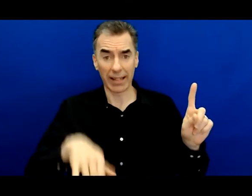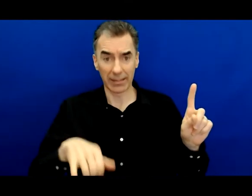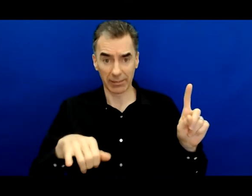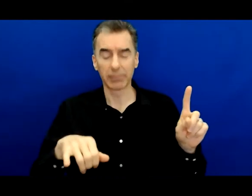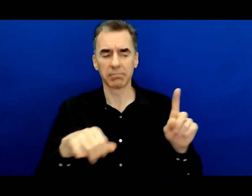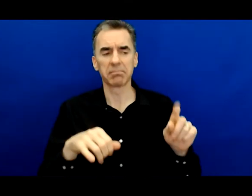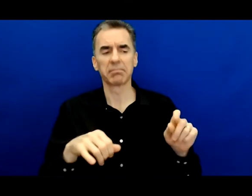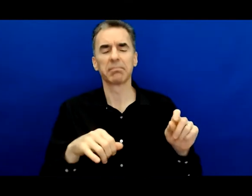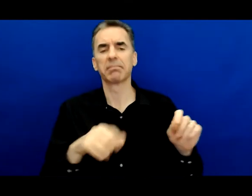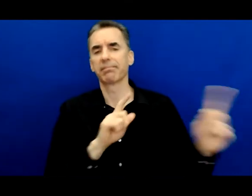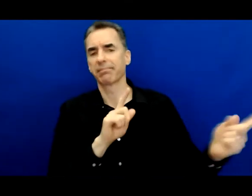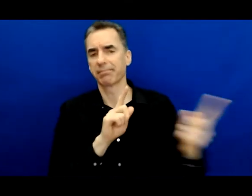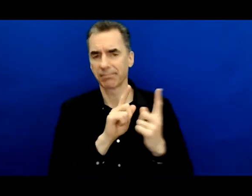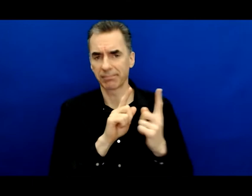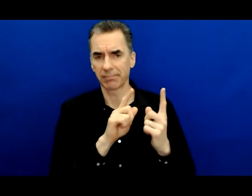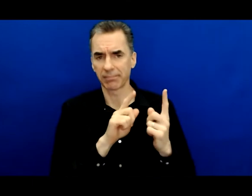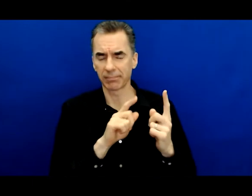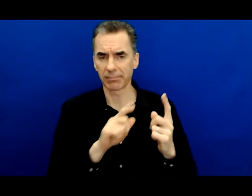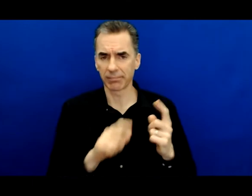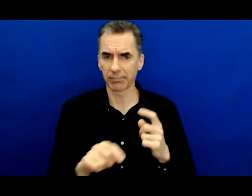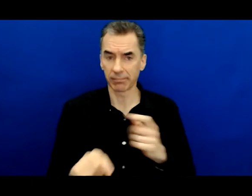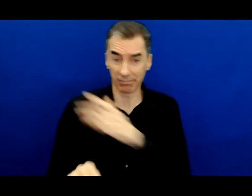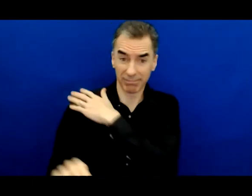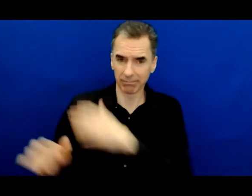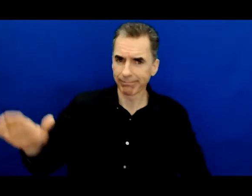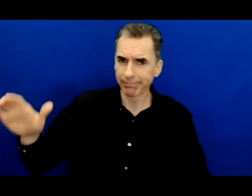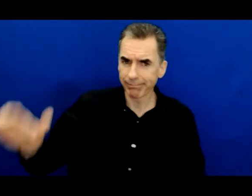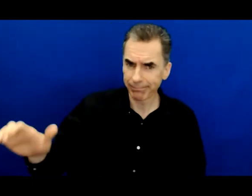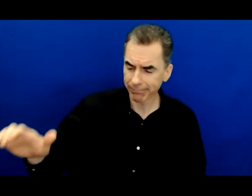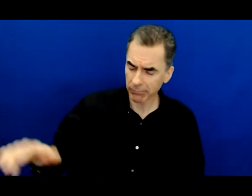me and he put his hand on my shoulder and he leaned over and said,